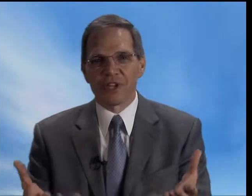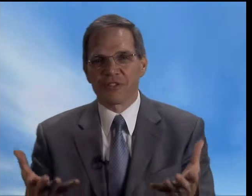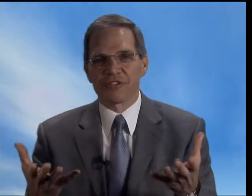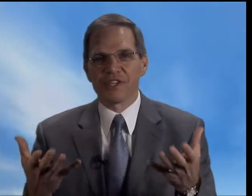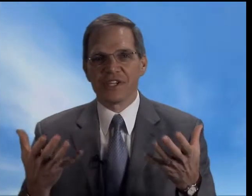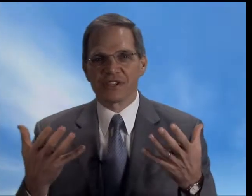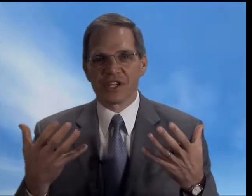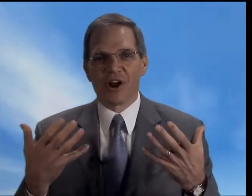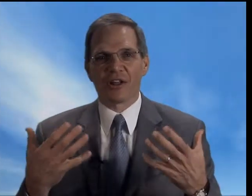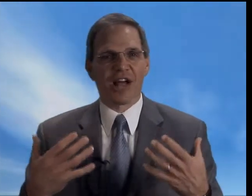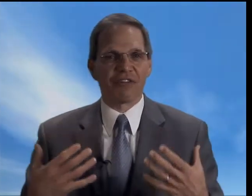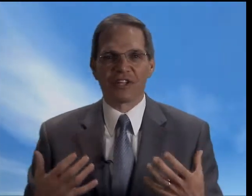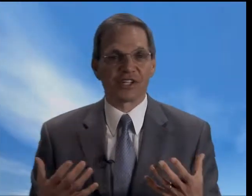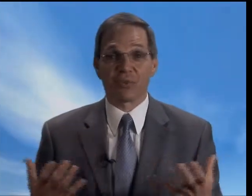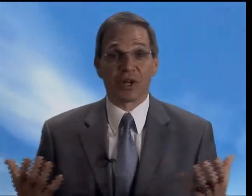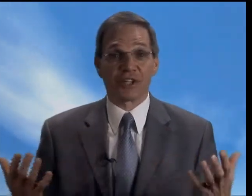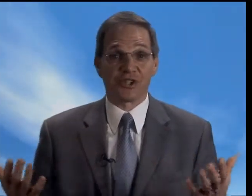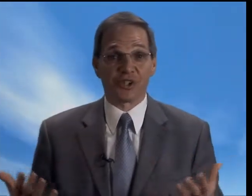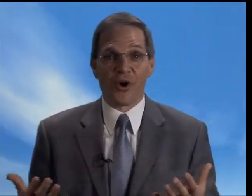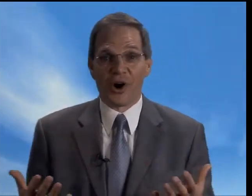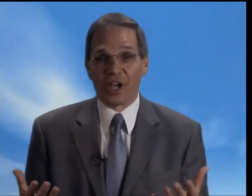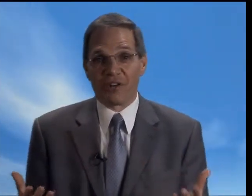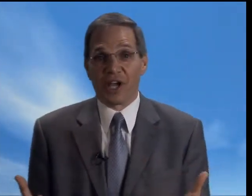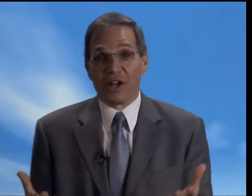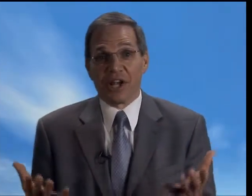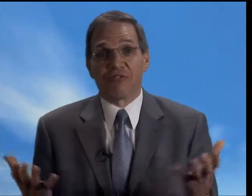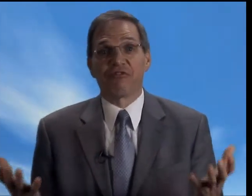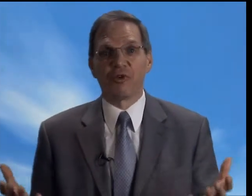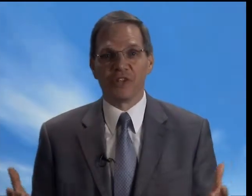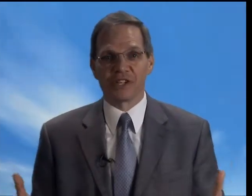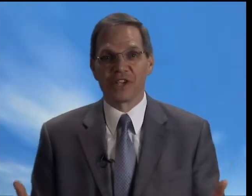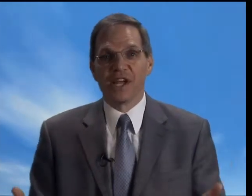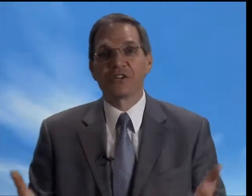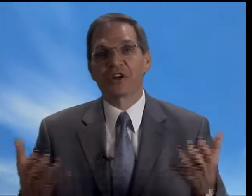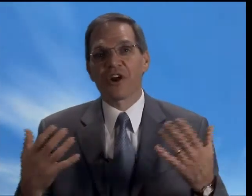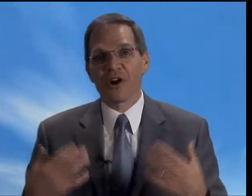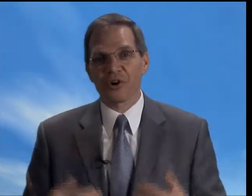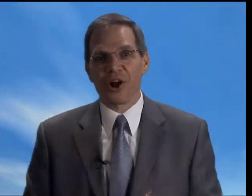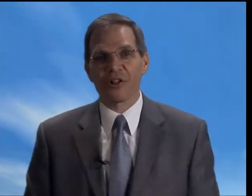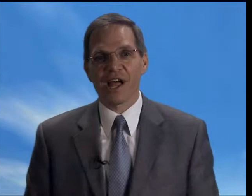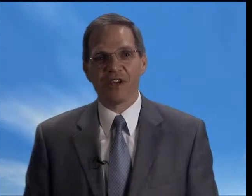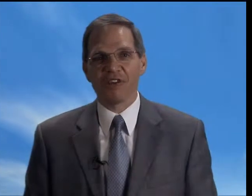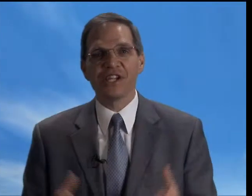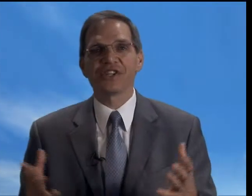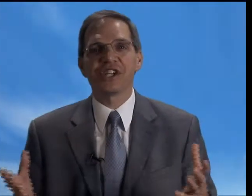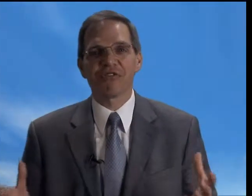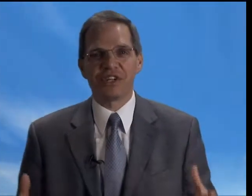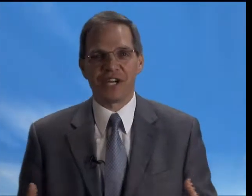the things in our life that just bring us joy and fullness to occur in our life each and every day?